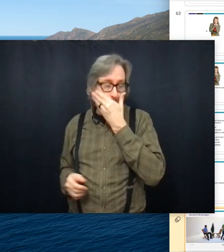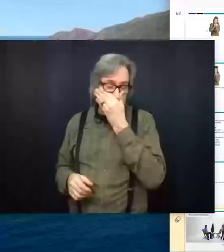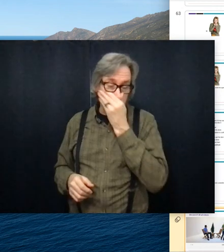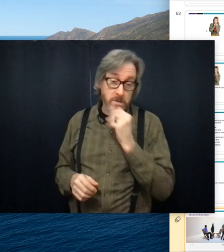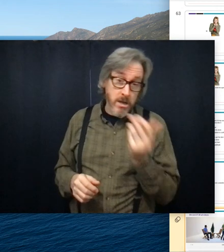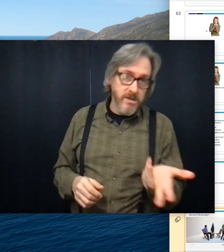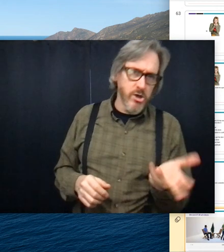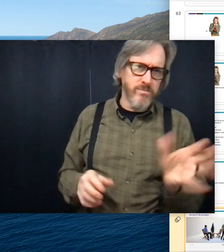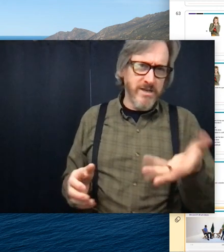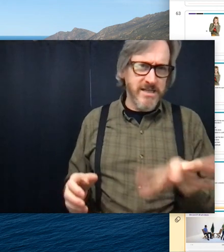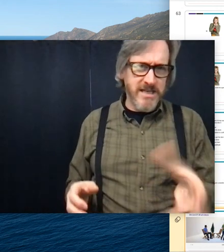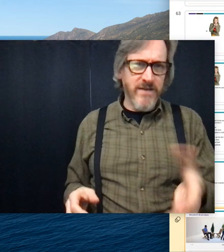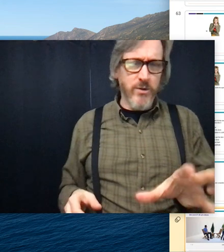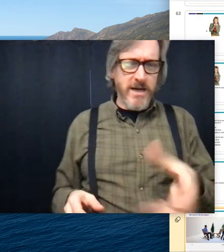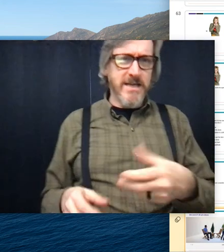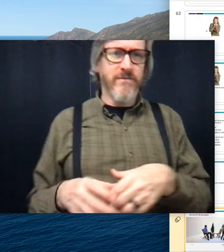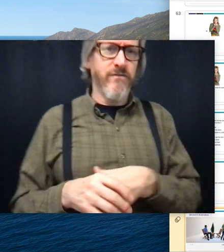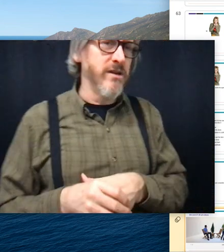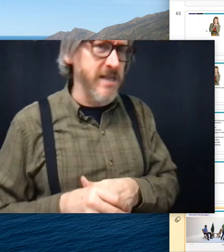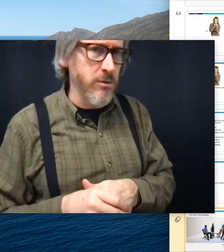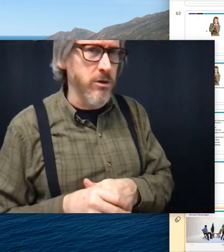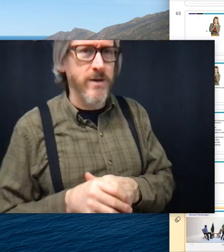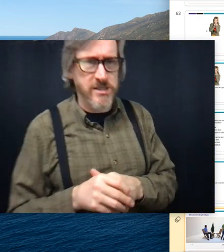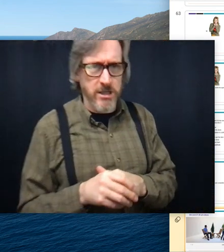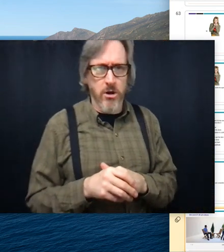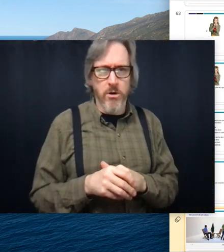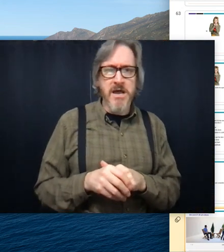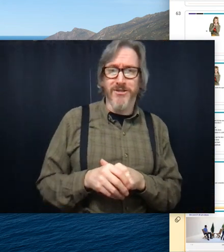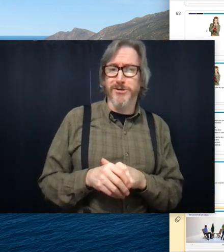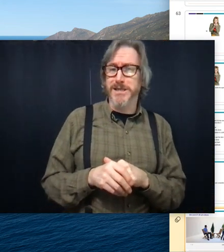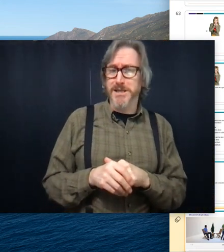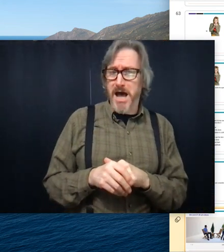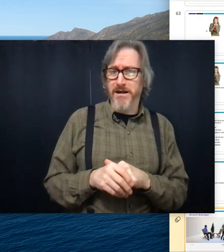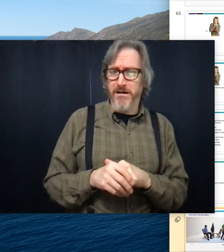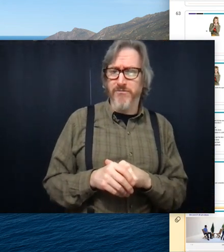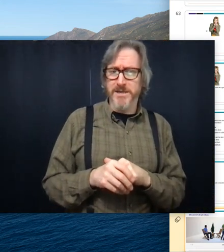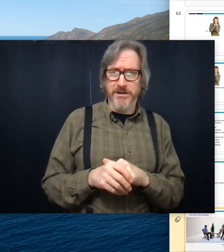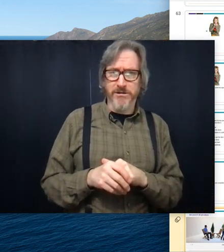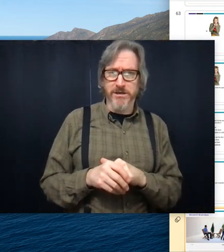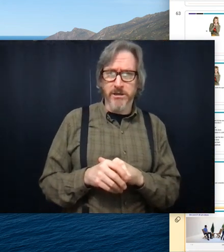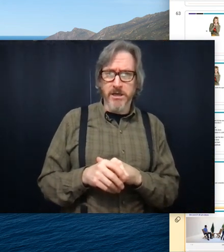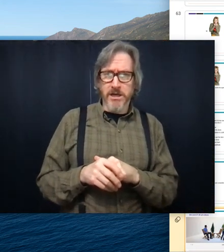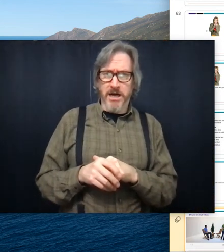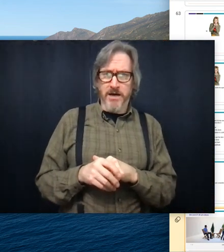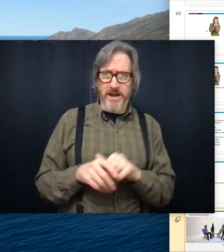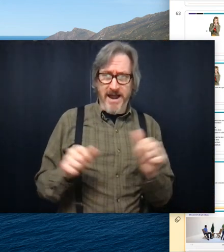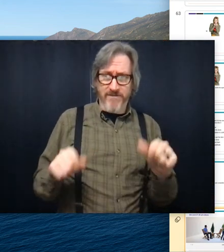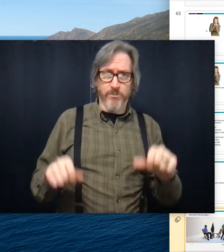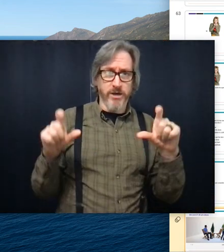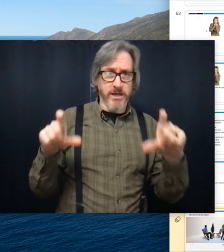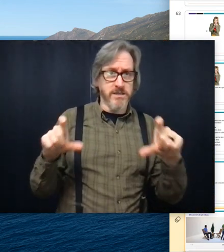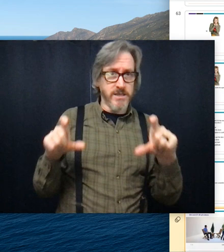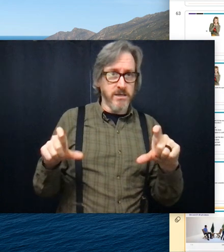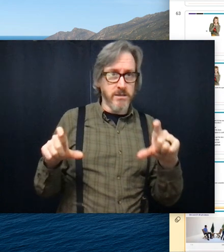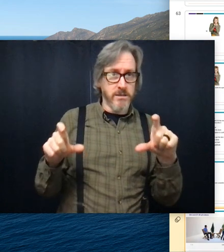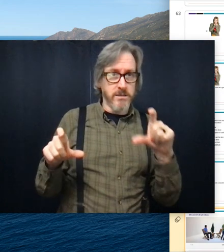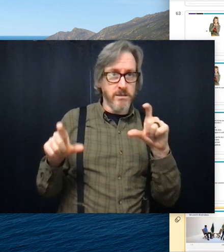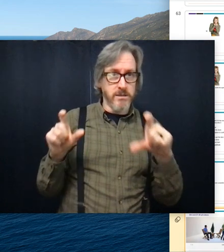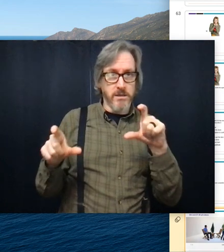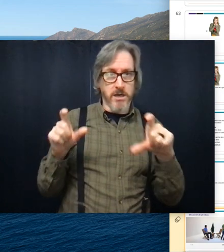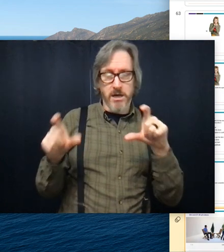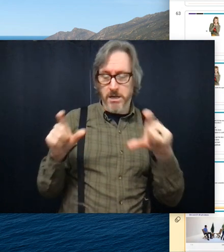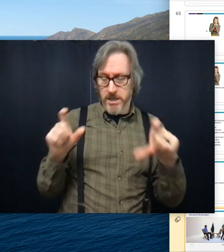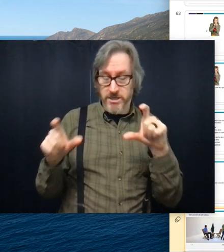semester. So to give you an idea, if it feels like we're going slow, there's a lot of material, uh, that I have to put into the,